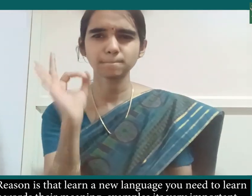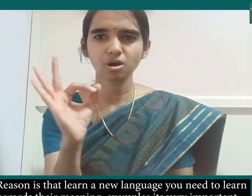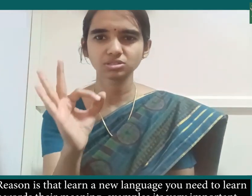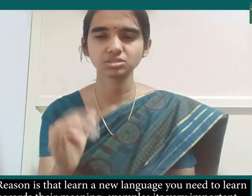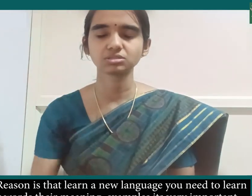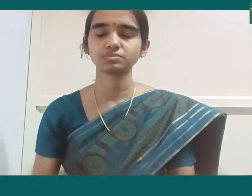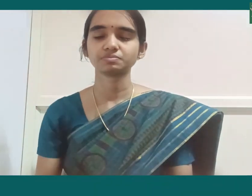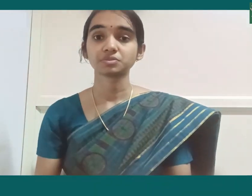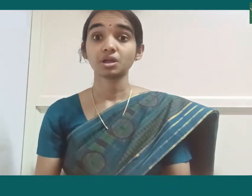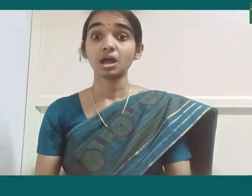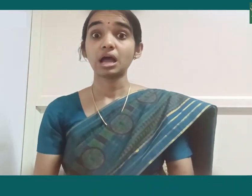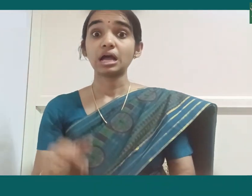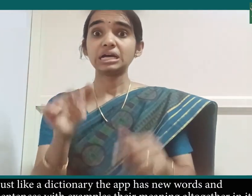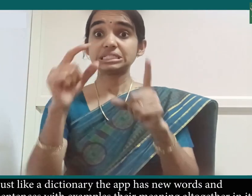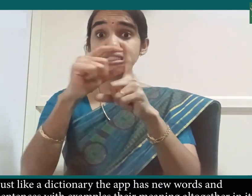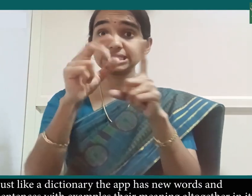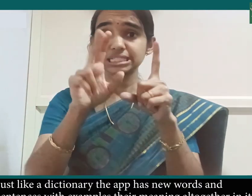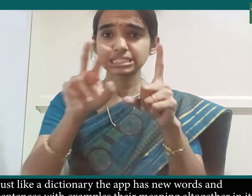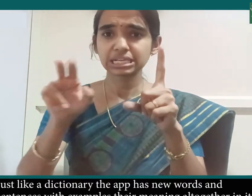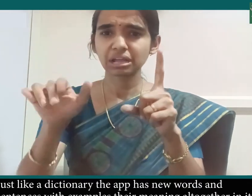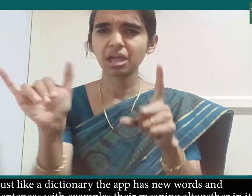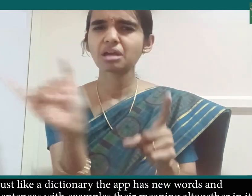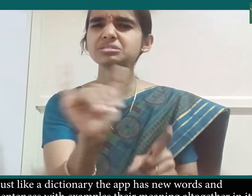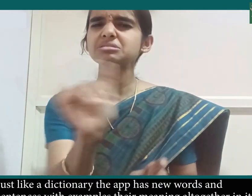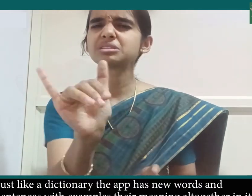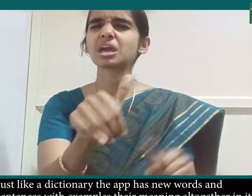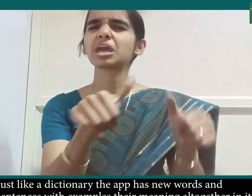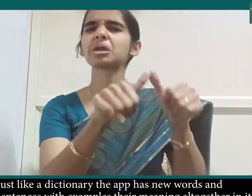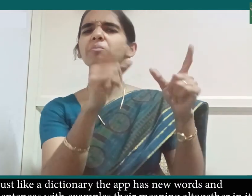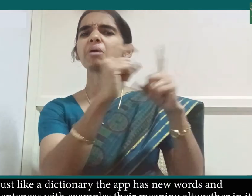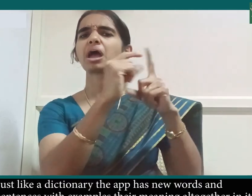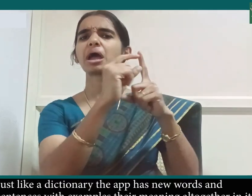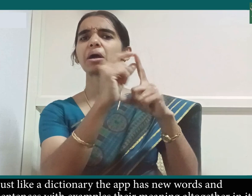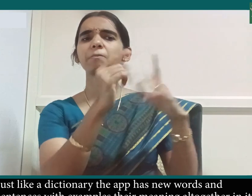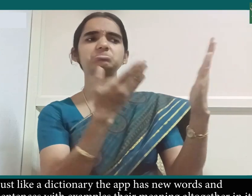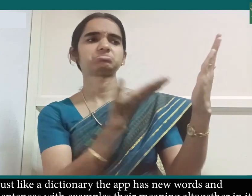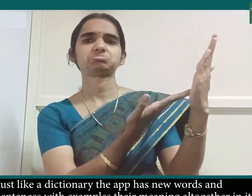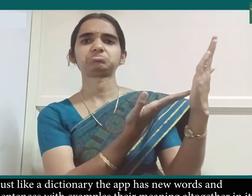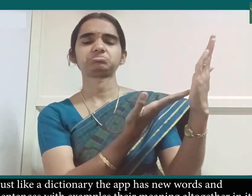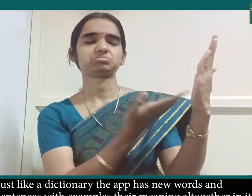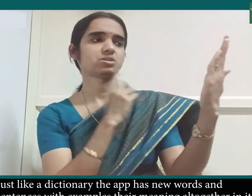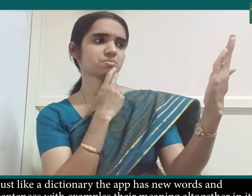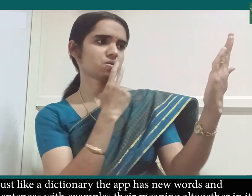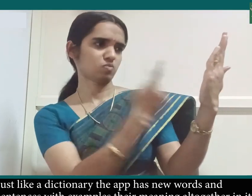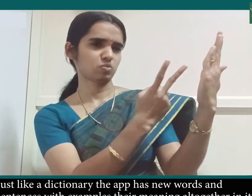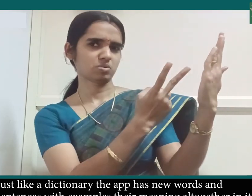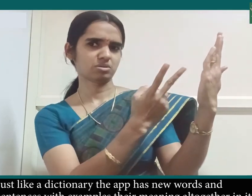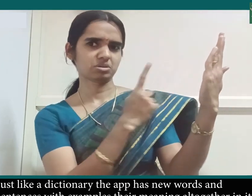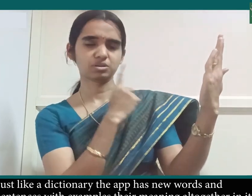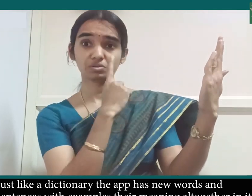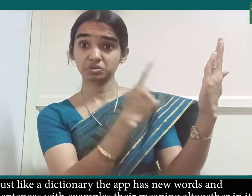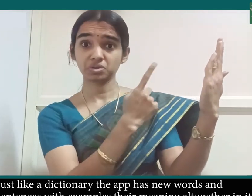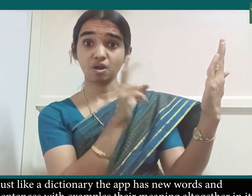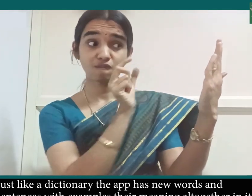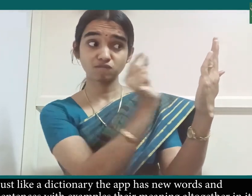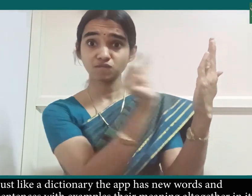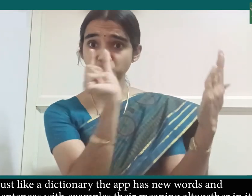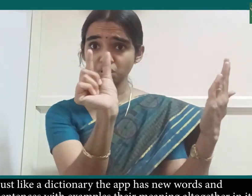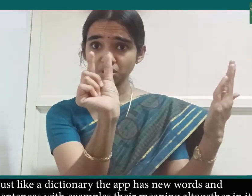important just like a dictionary the app has new words and their